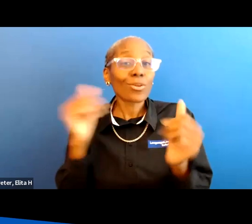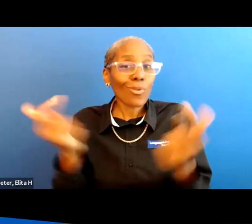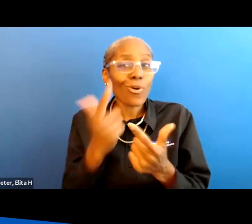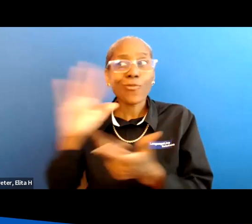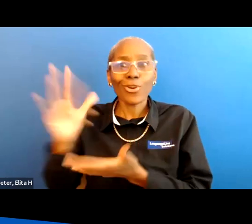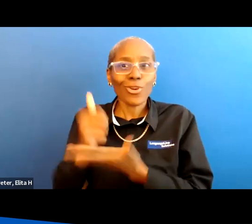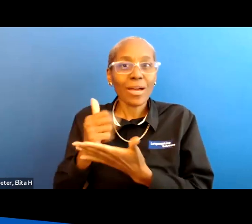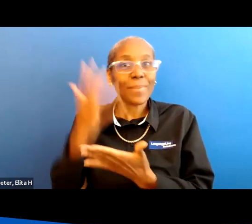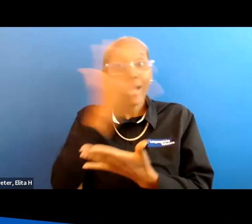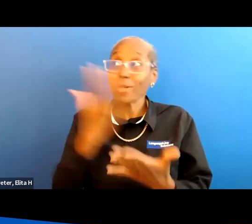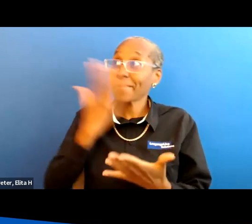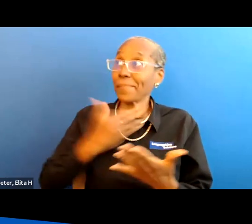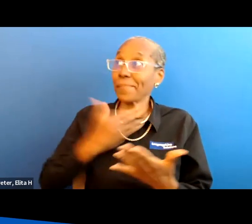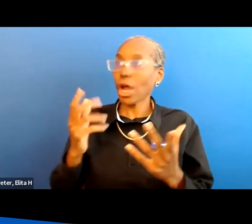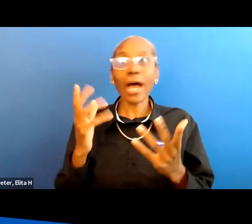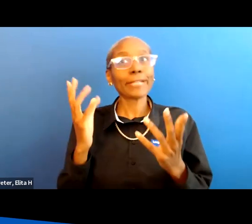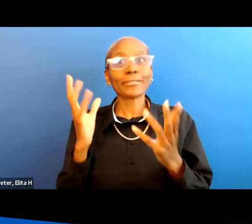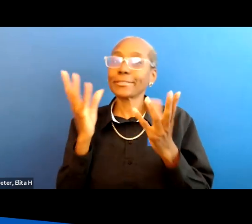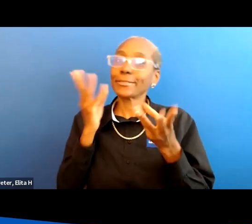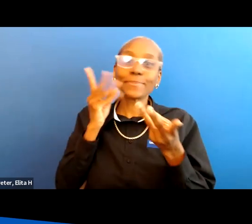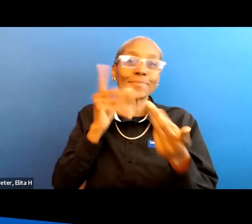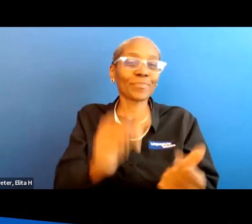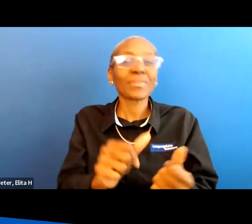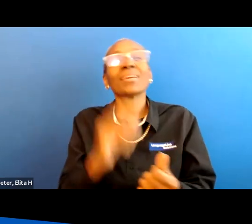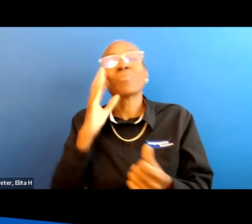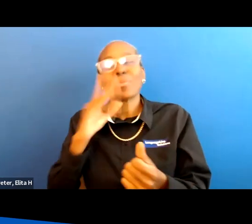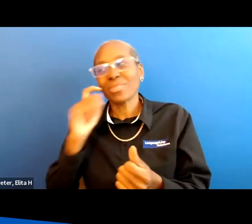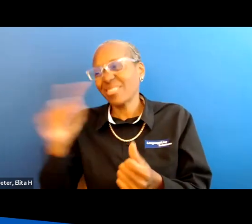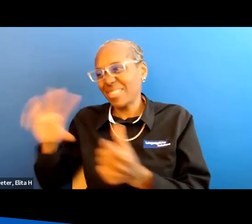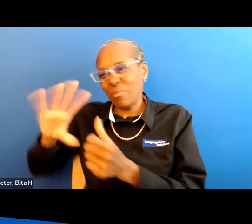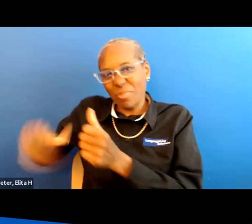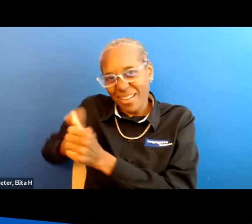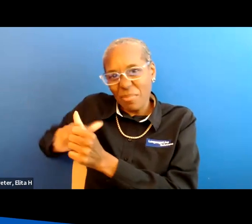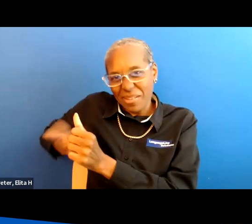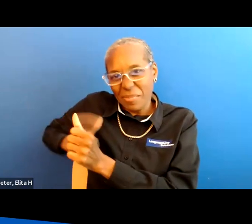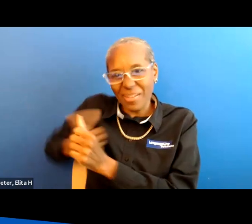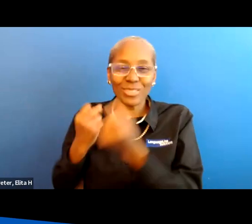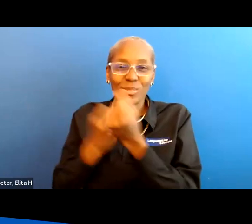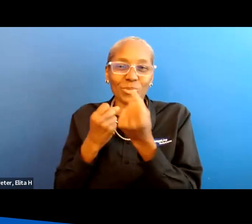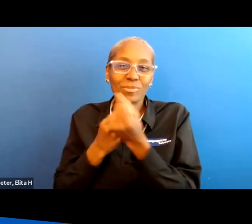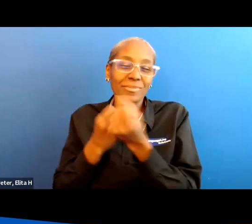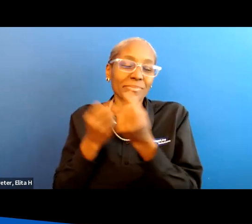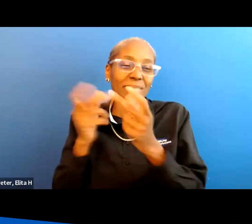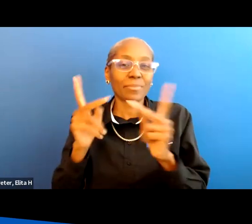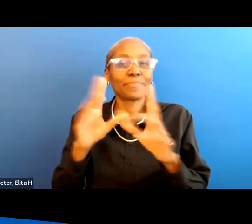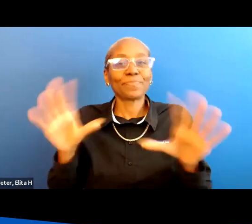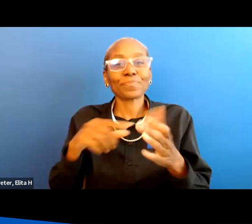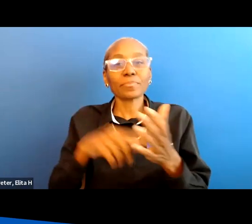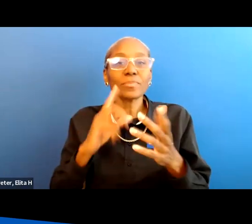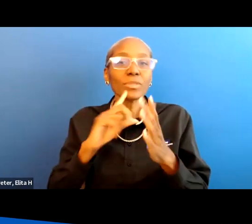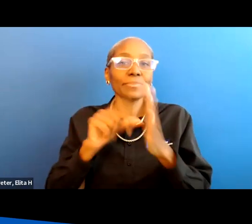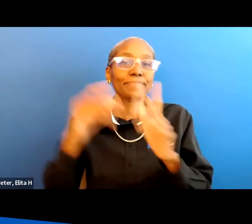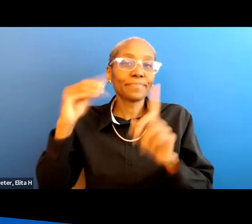feel like i look so much better and do so much better but i know it's because of all the support that i have when i do these i wanted to highlight